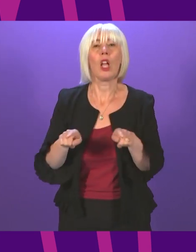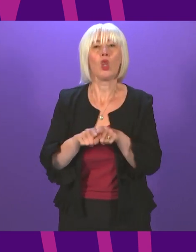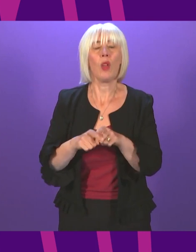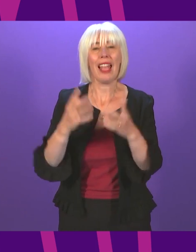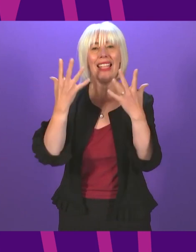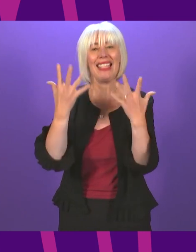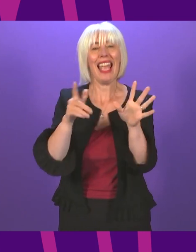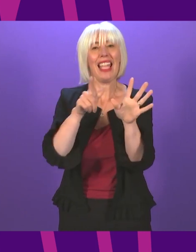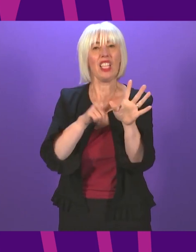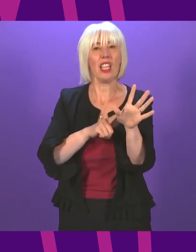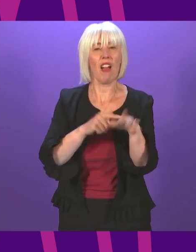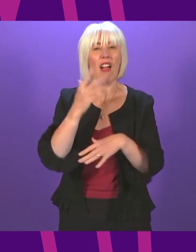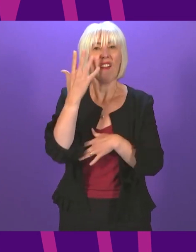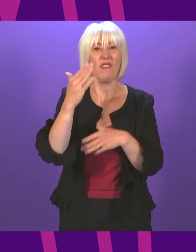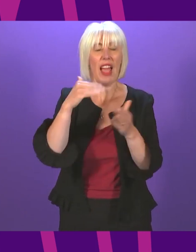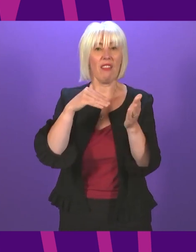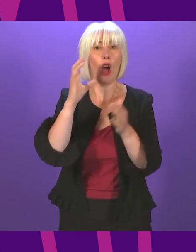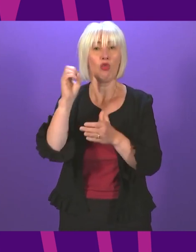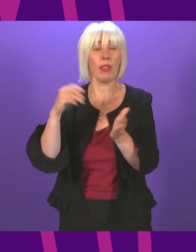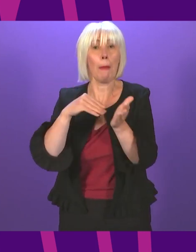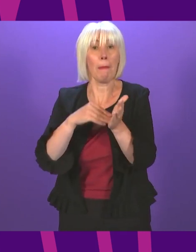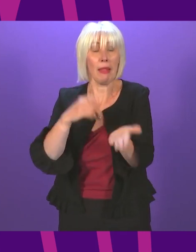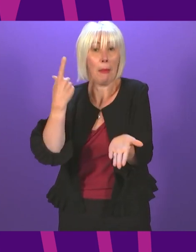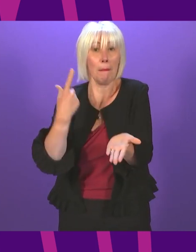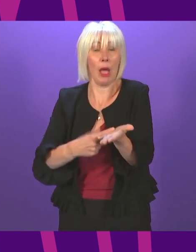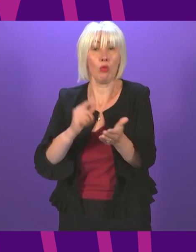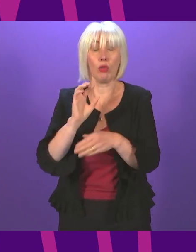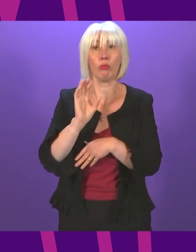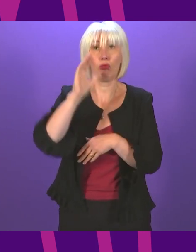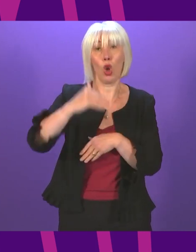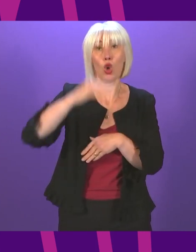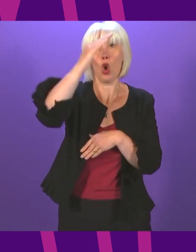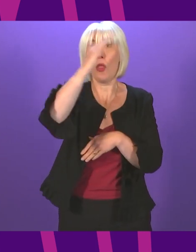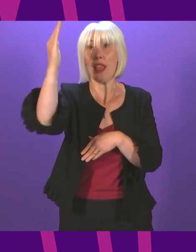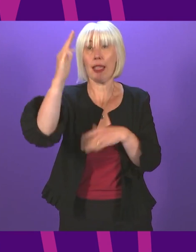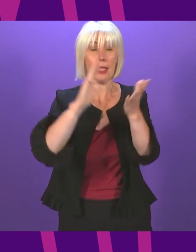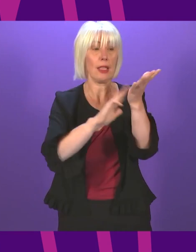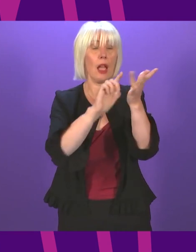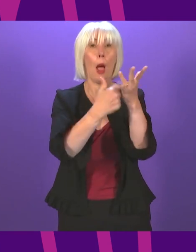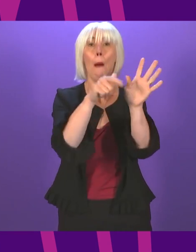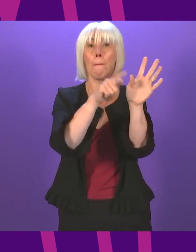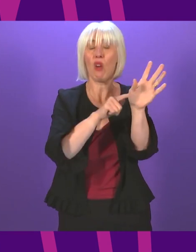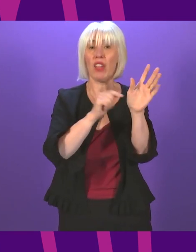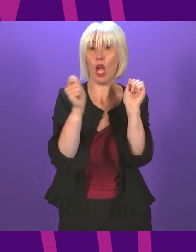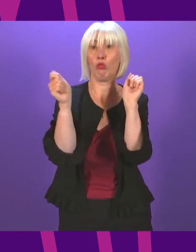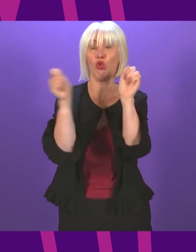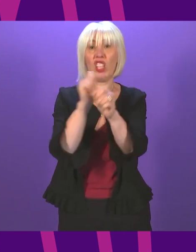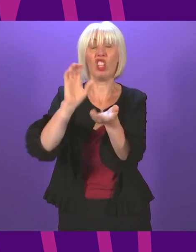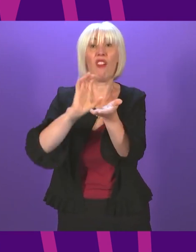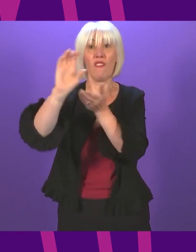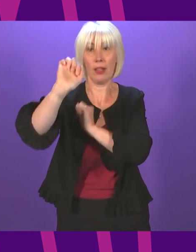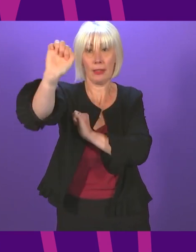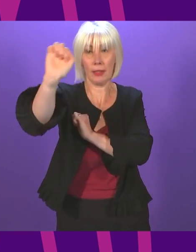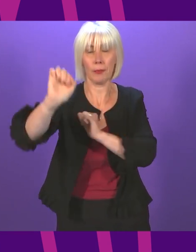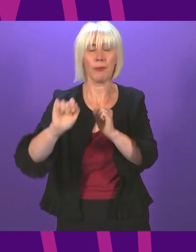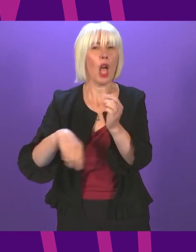million, just transition fund for the North East and Moray, to ensure that the jobs and communities dependent on our